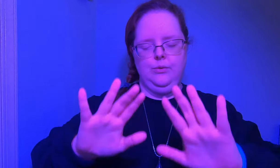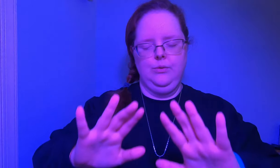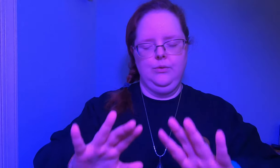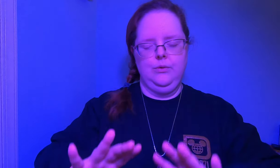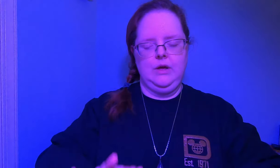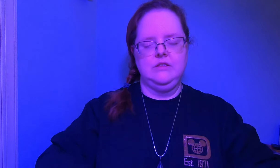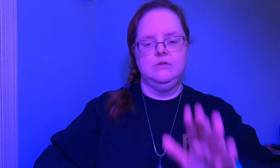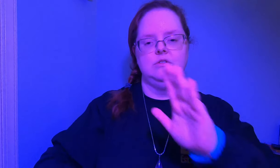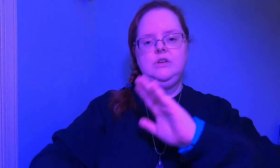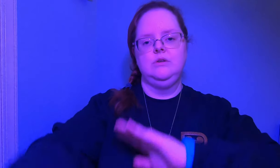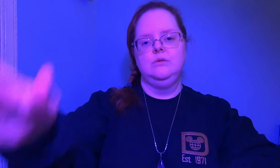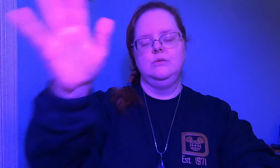and so to you